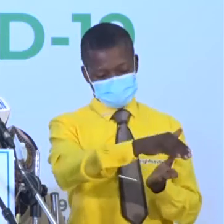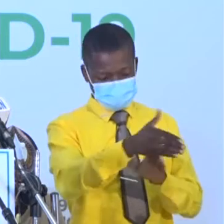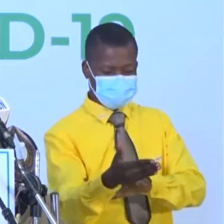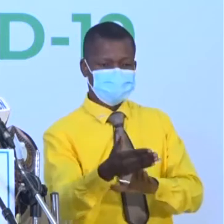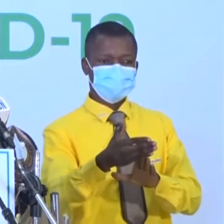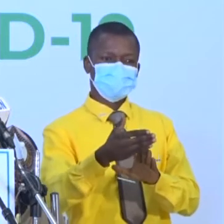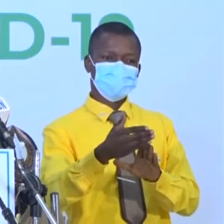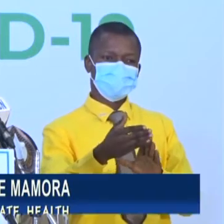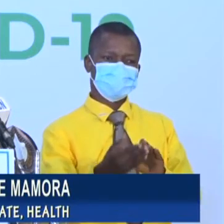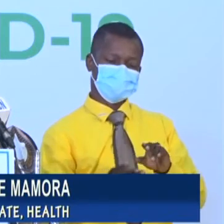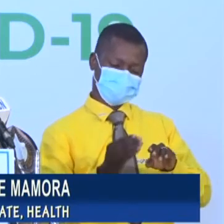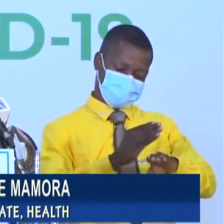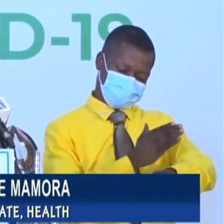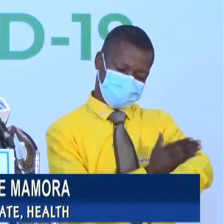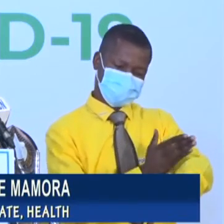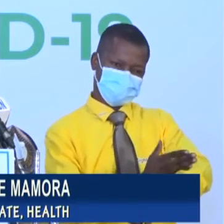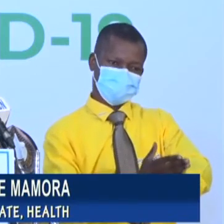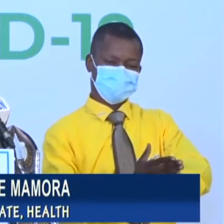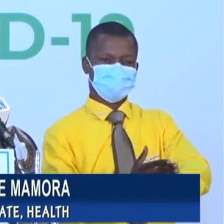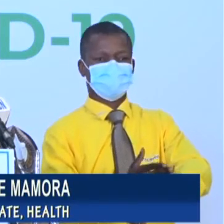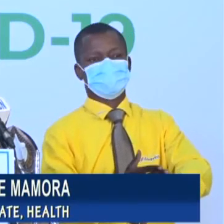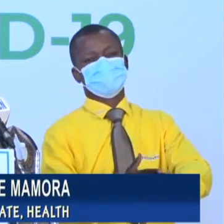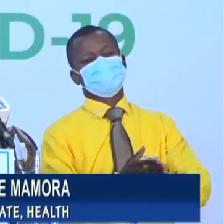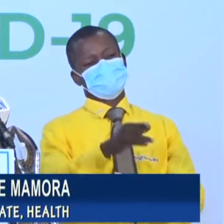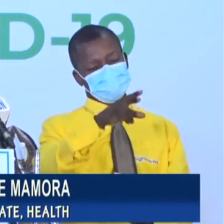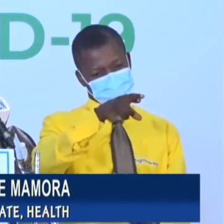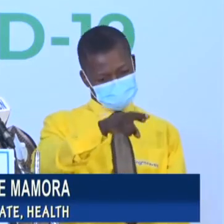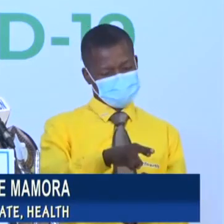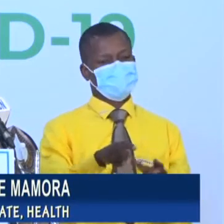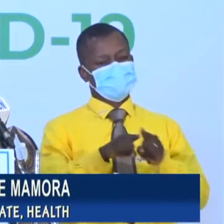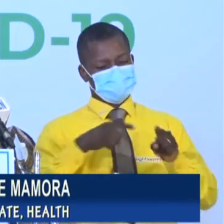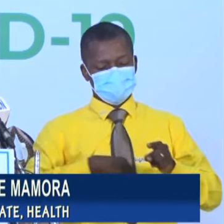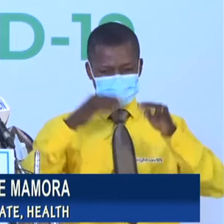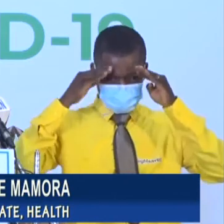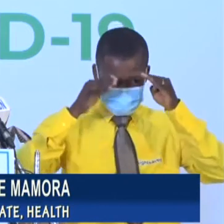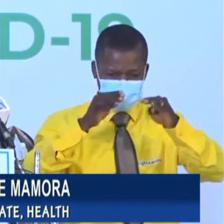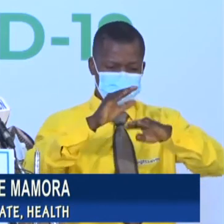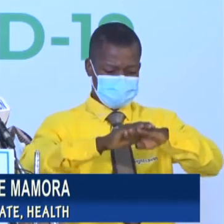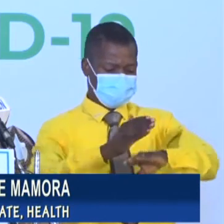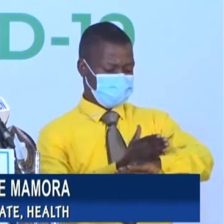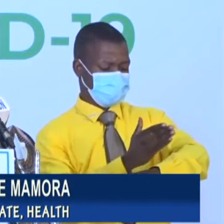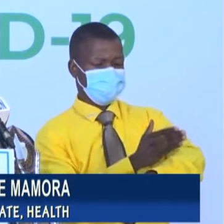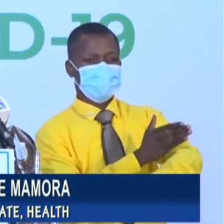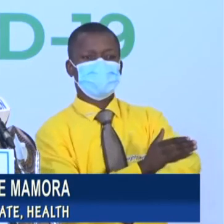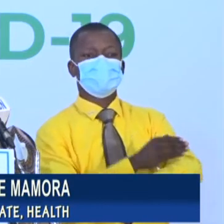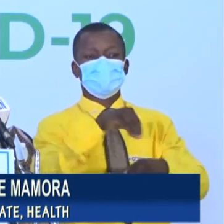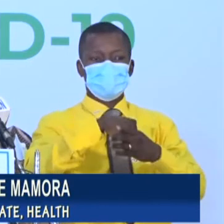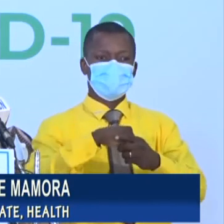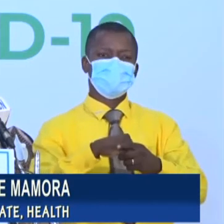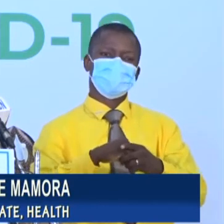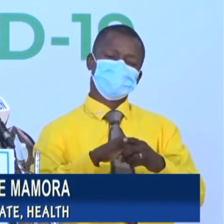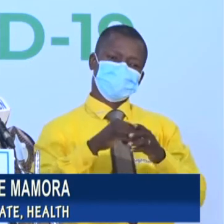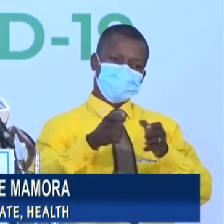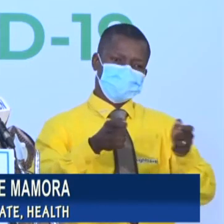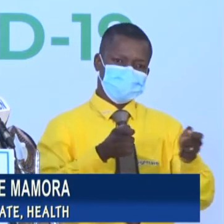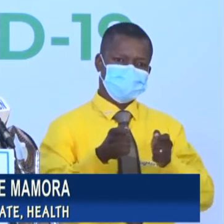decline as we focus on improvement in case management